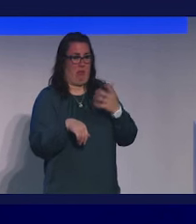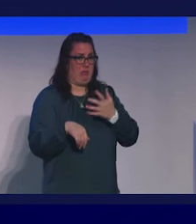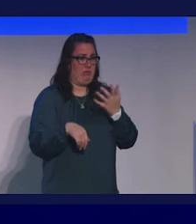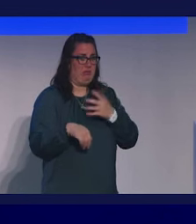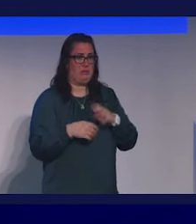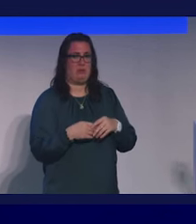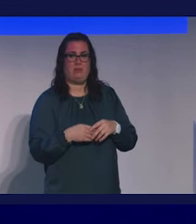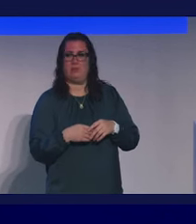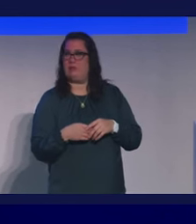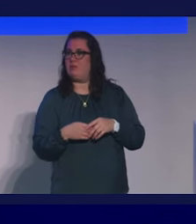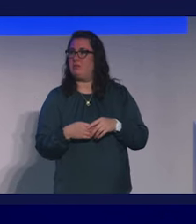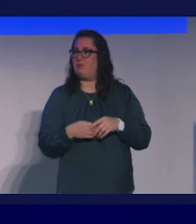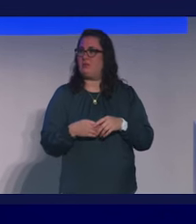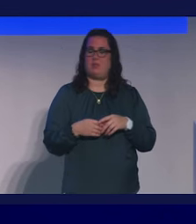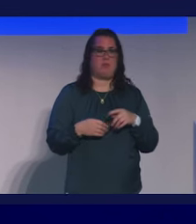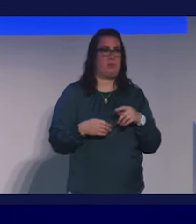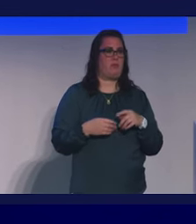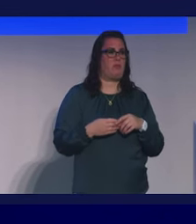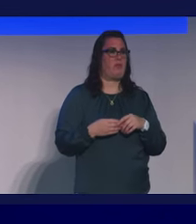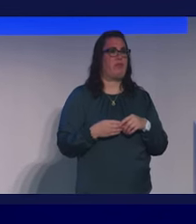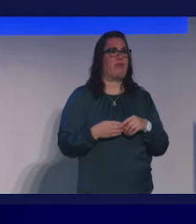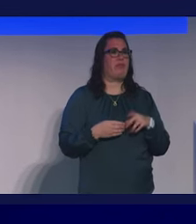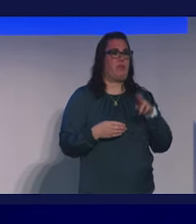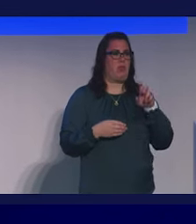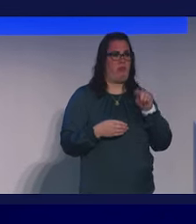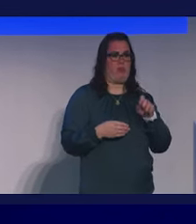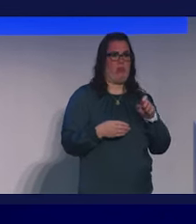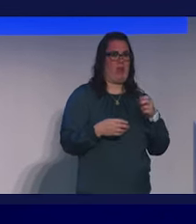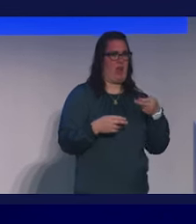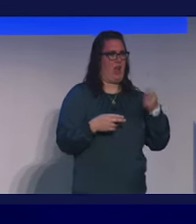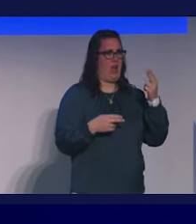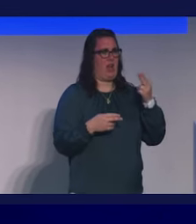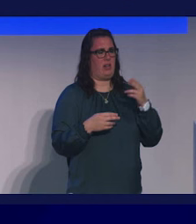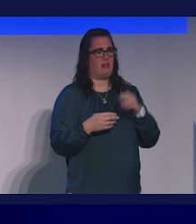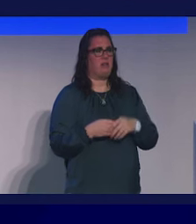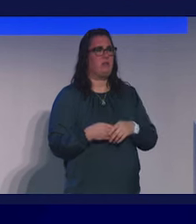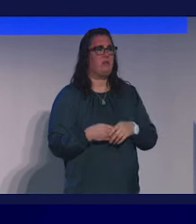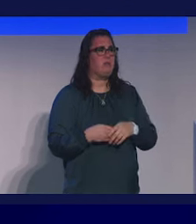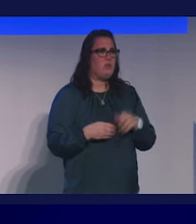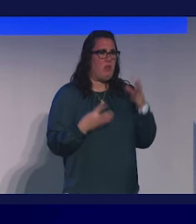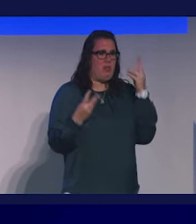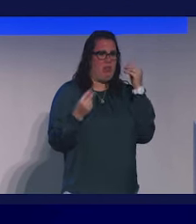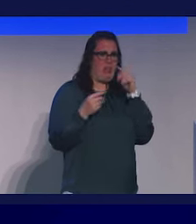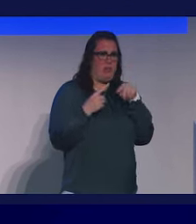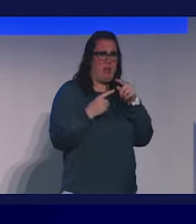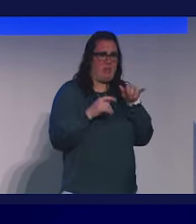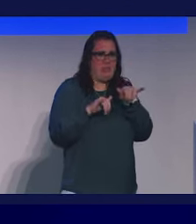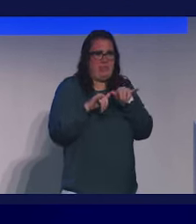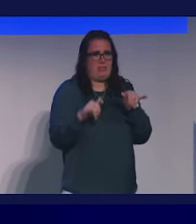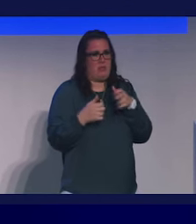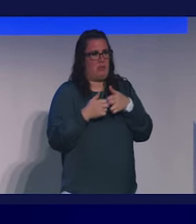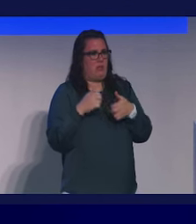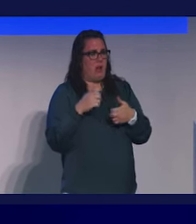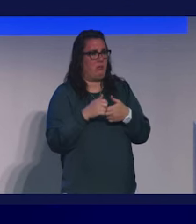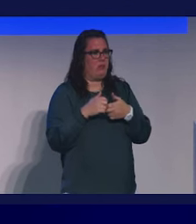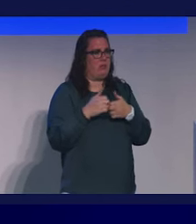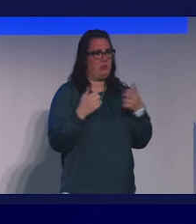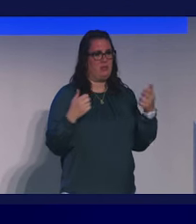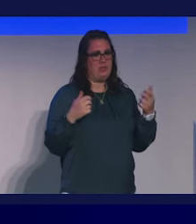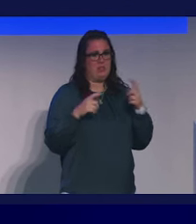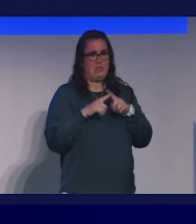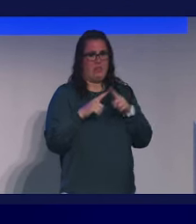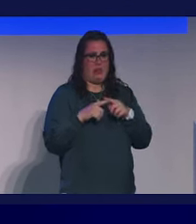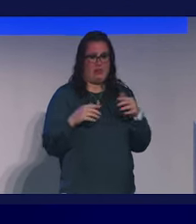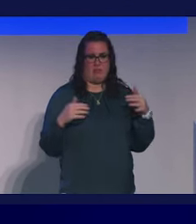or I've got a readmission rate that's unacceptably high above the benchmarks, we're all thinking about the same problems. We're coming at them from different